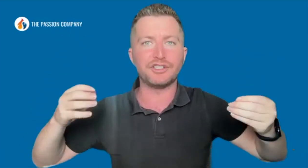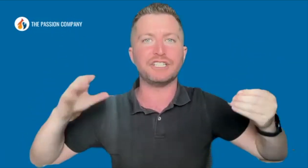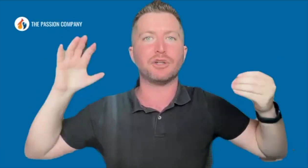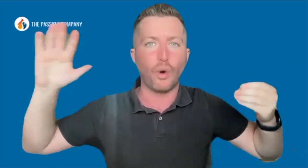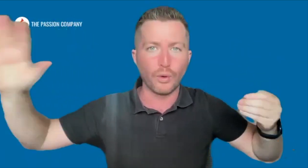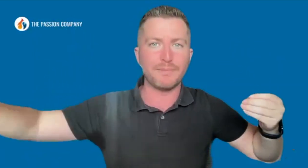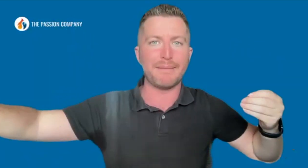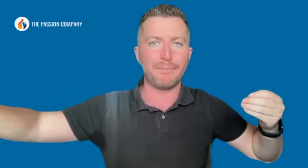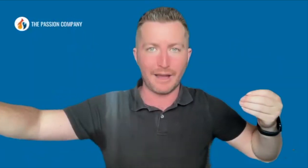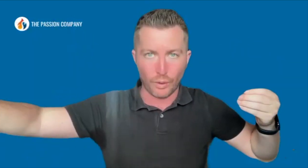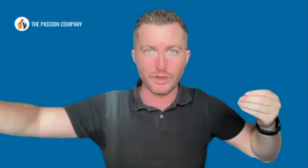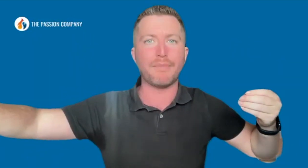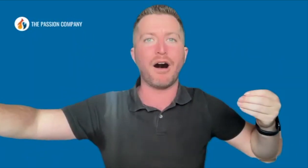to hold them off.